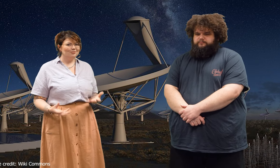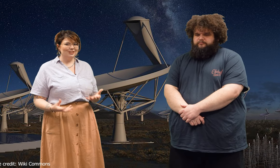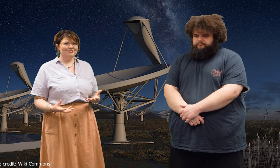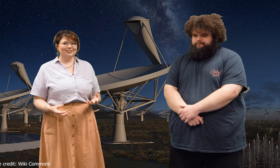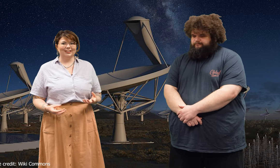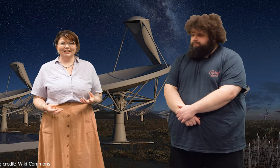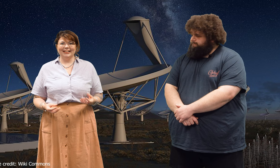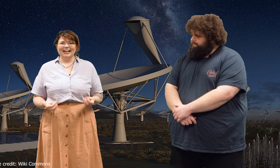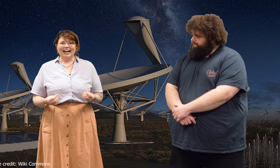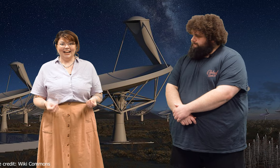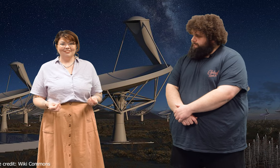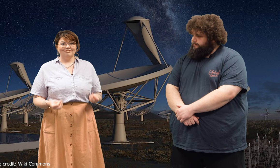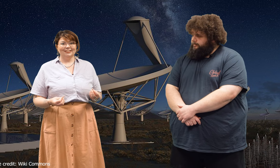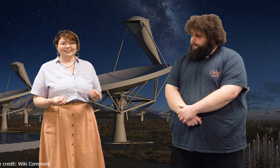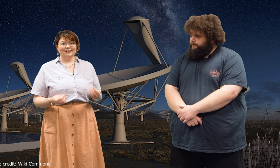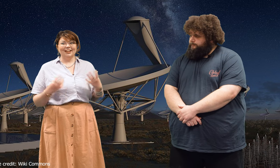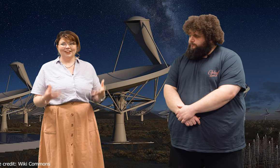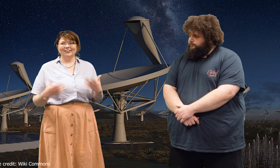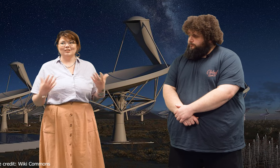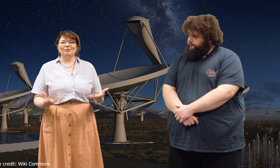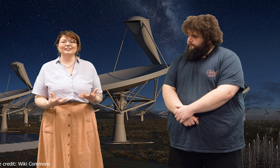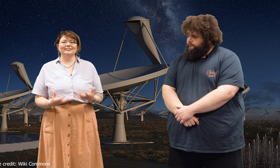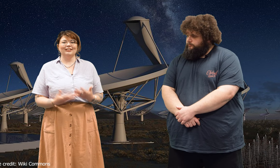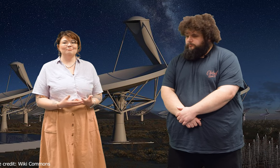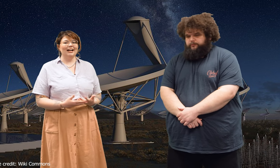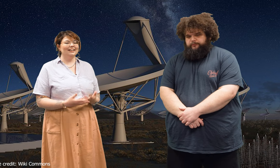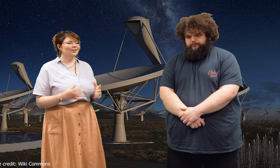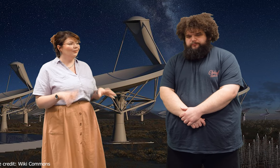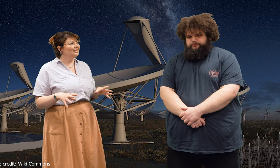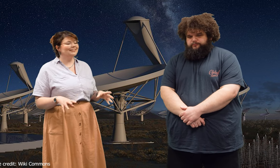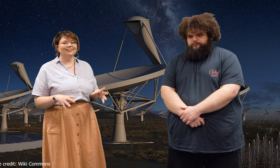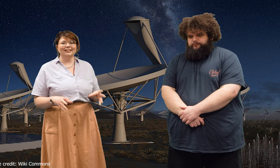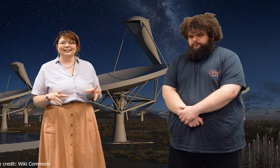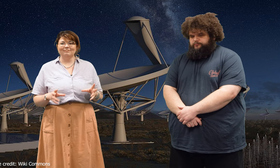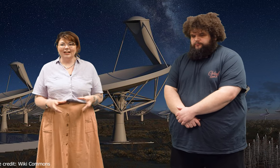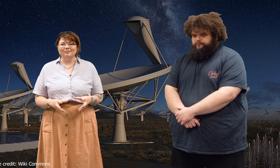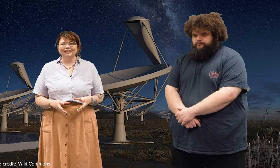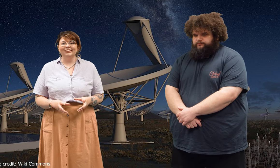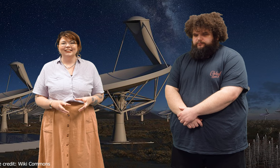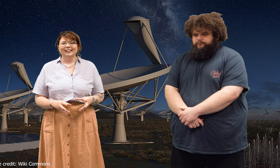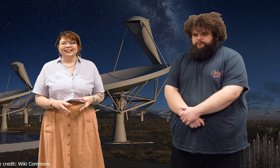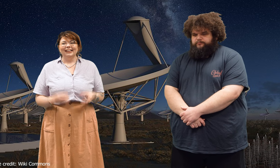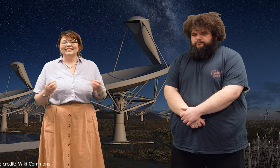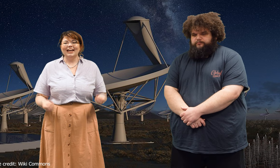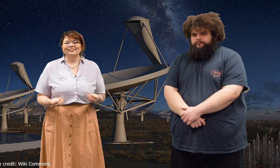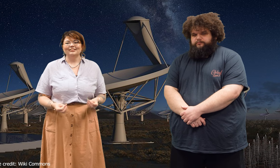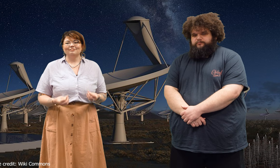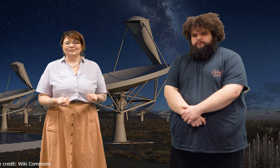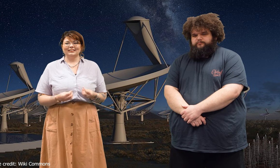observatory have a healthy and positive impact on the surrounding environment, it's evident from this